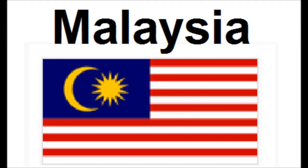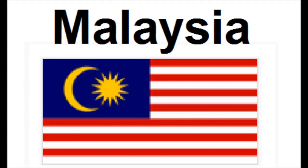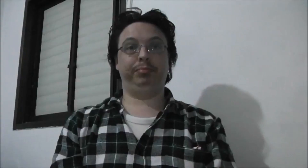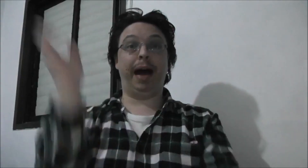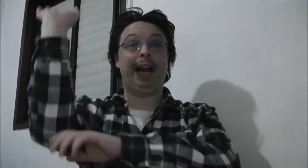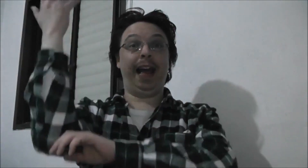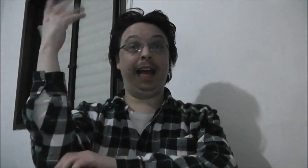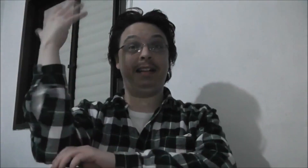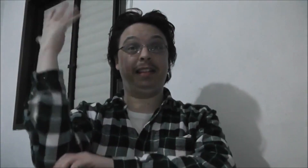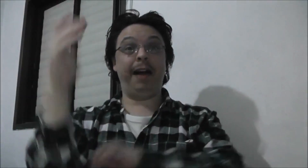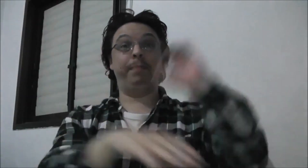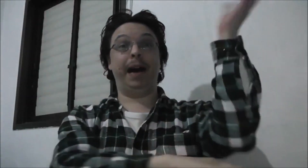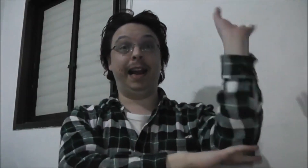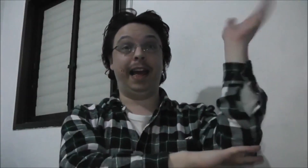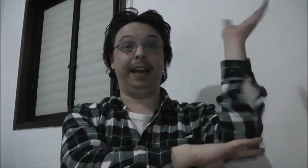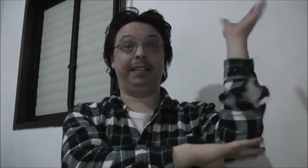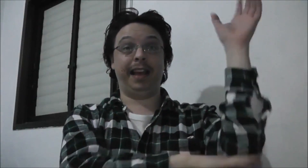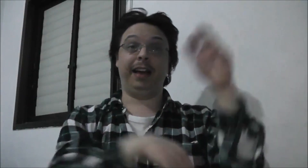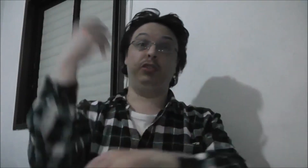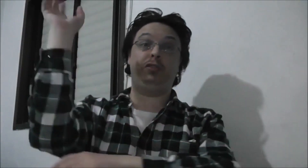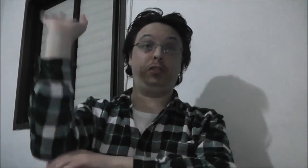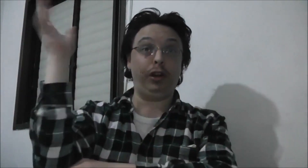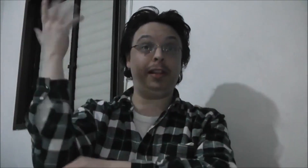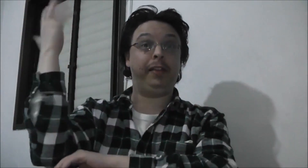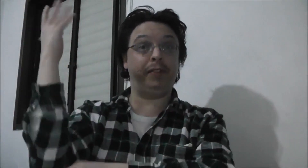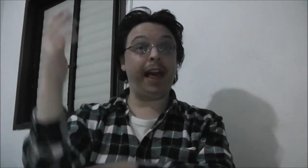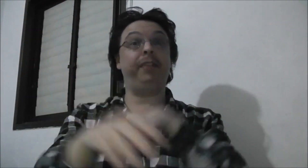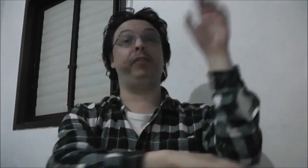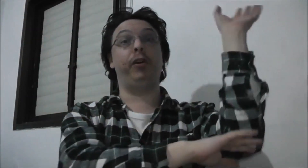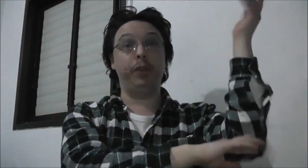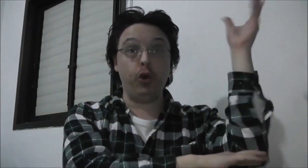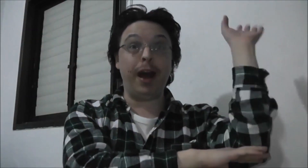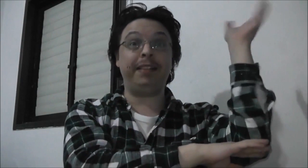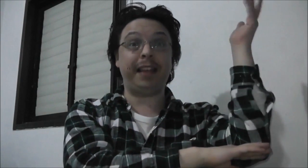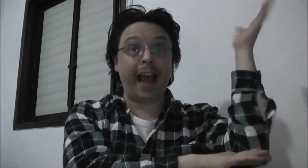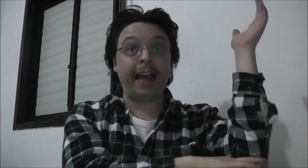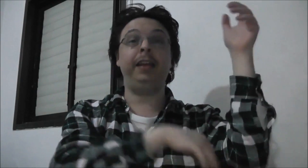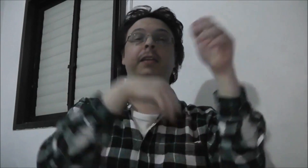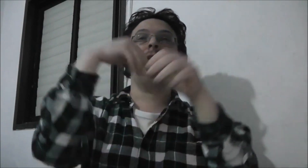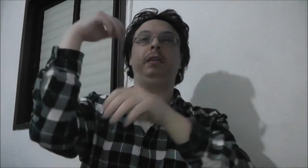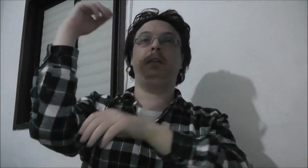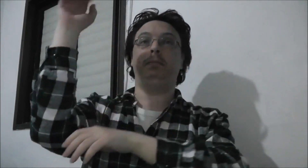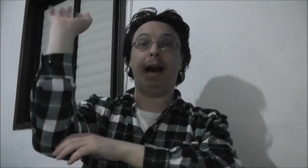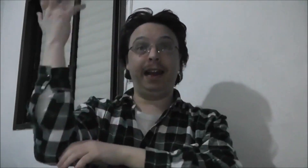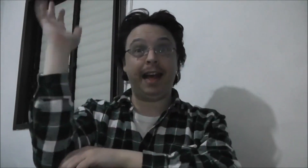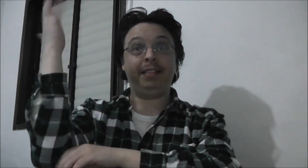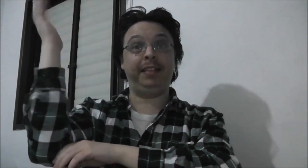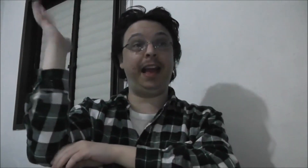Malaysia, Malaysia, You stole the flag from USA. Malaysia,